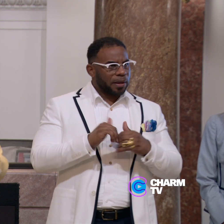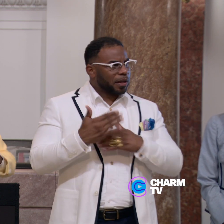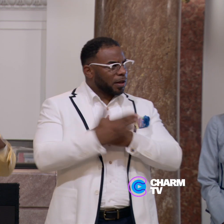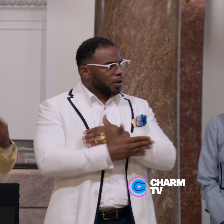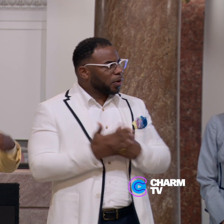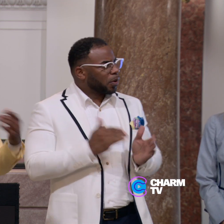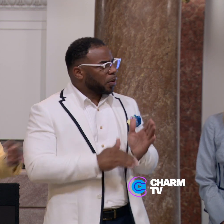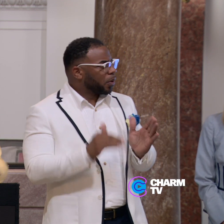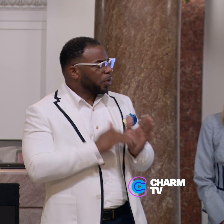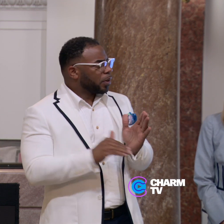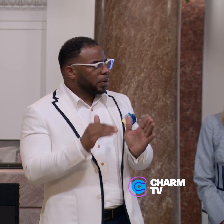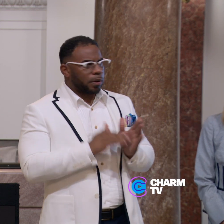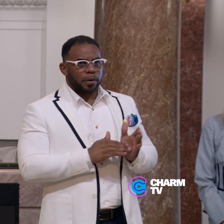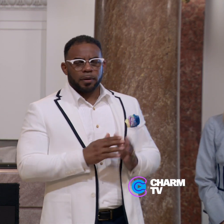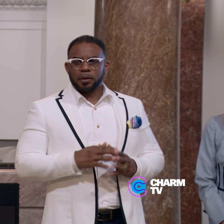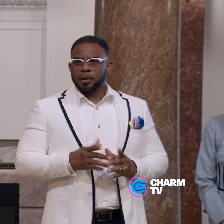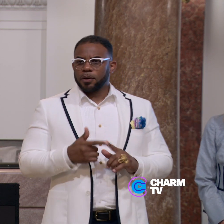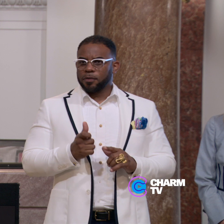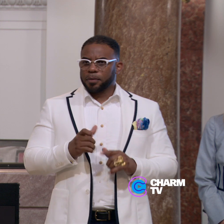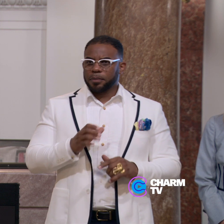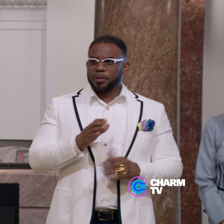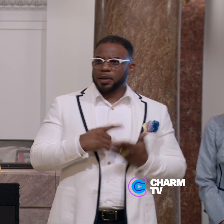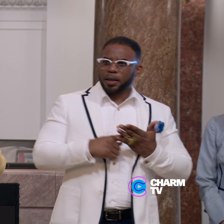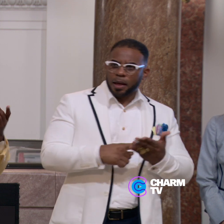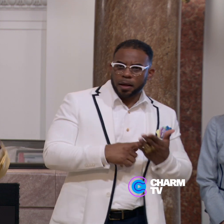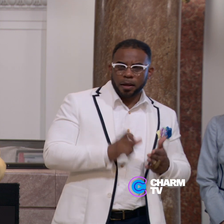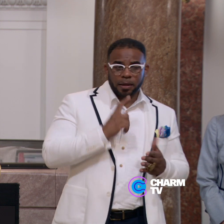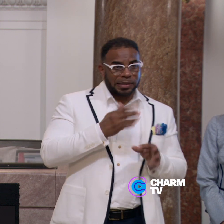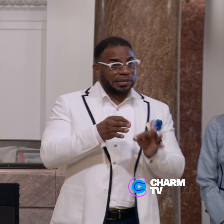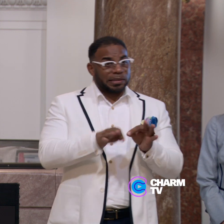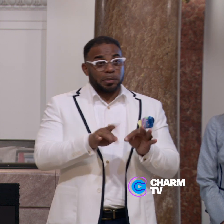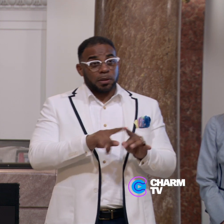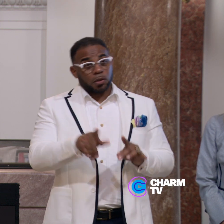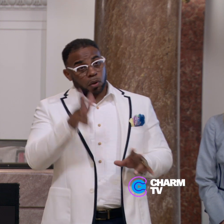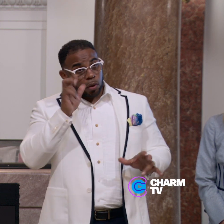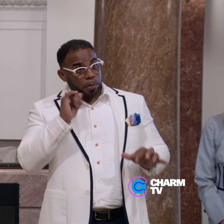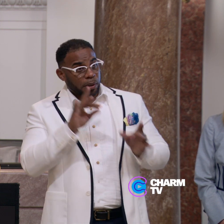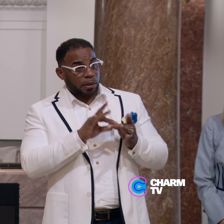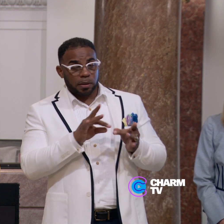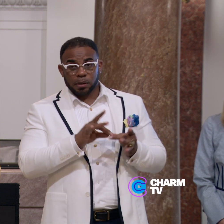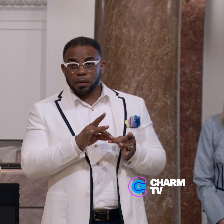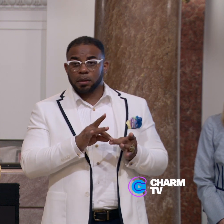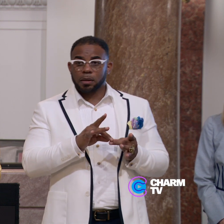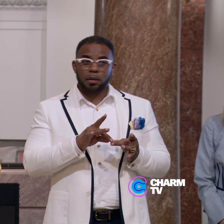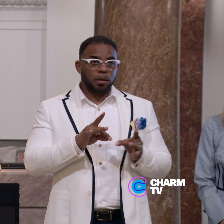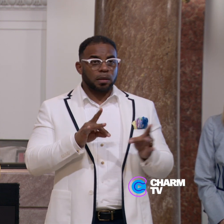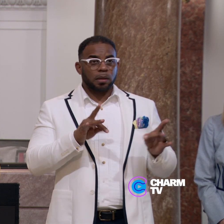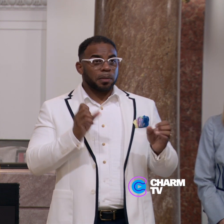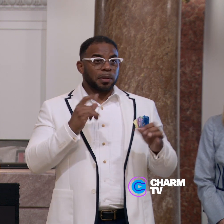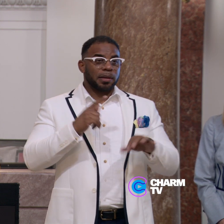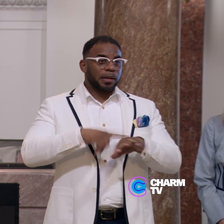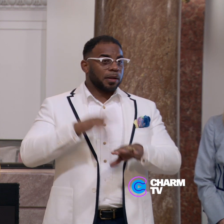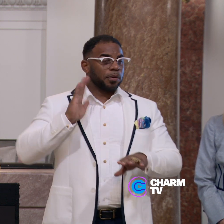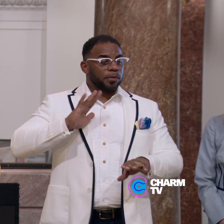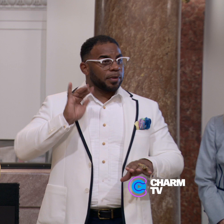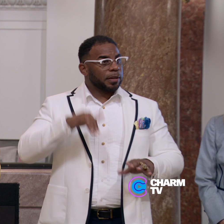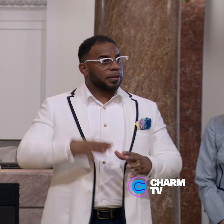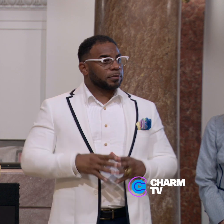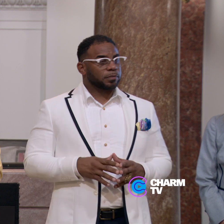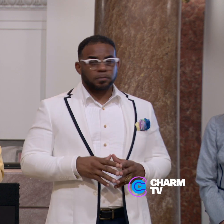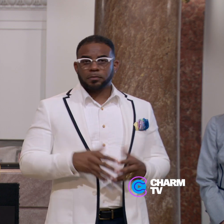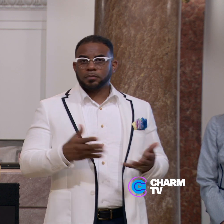country over and over and over again from conversations that are as simple as you've heard me say many, many times before that